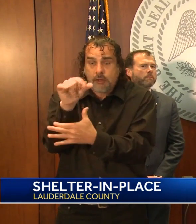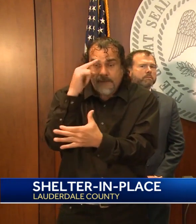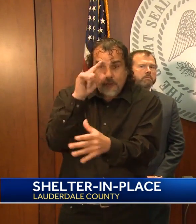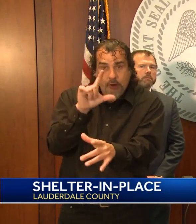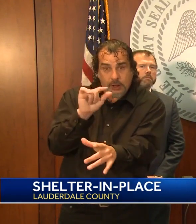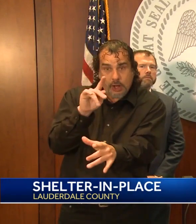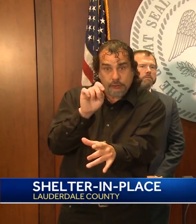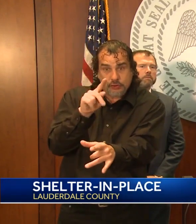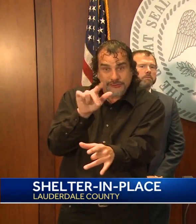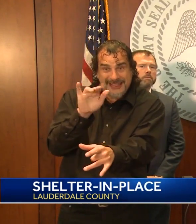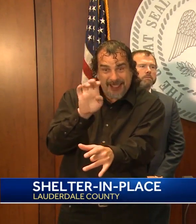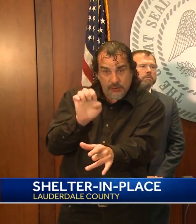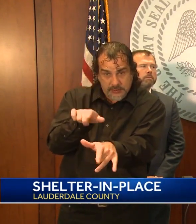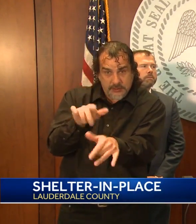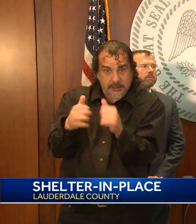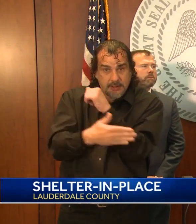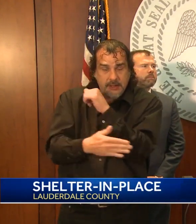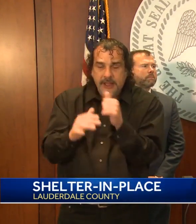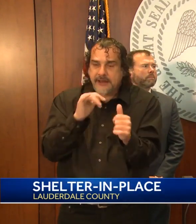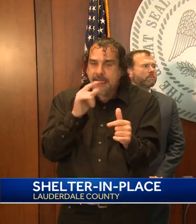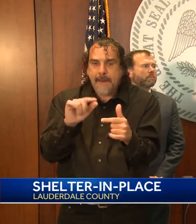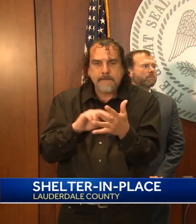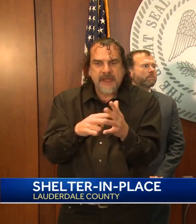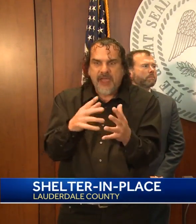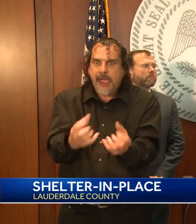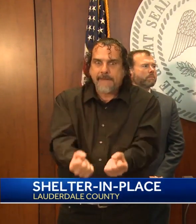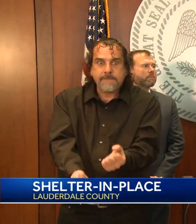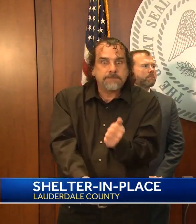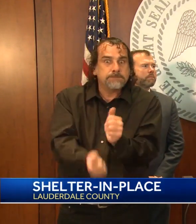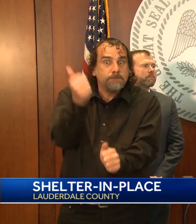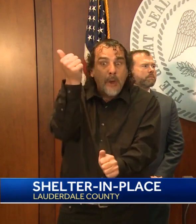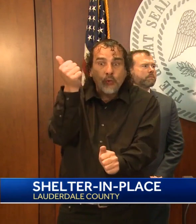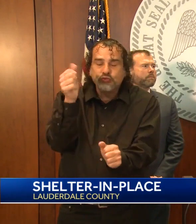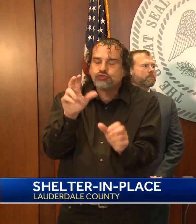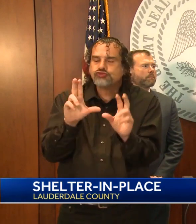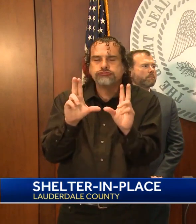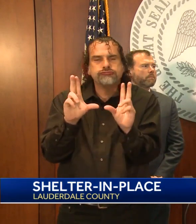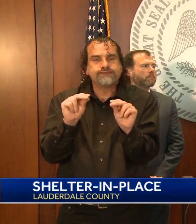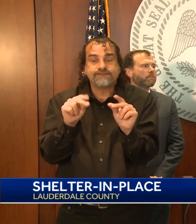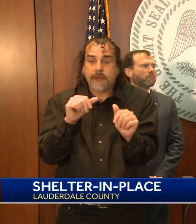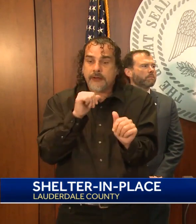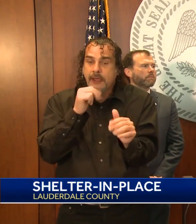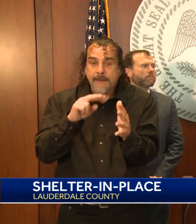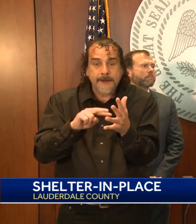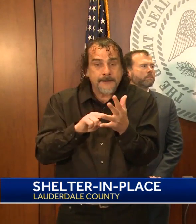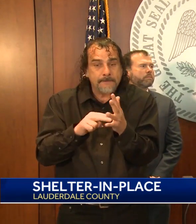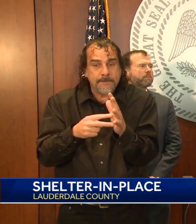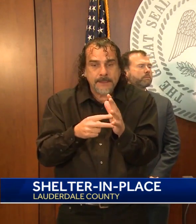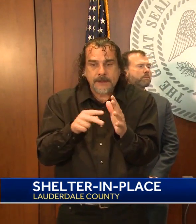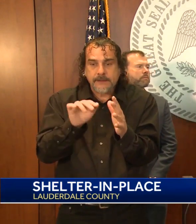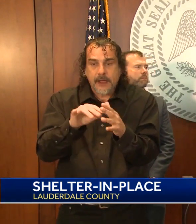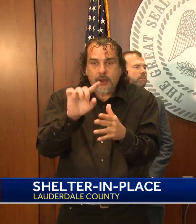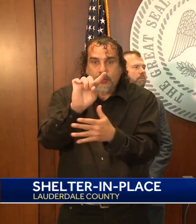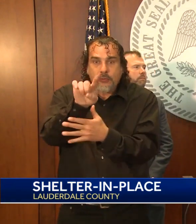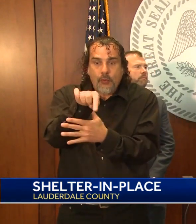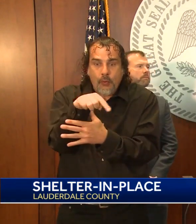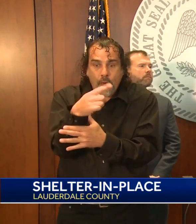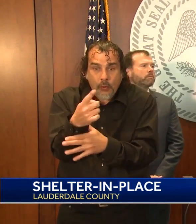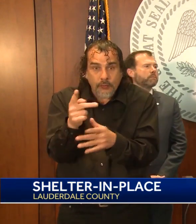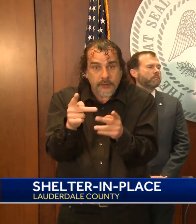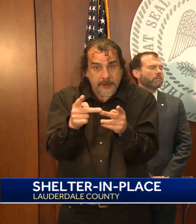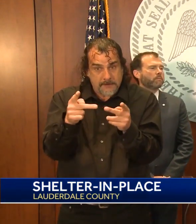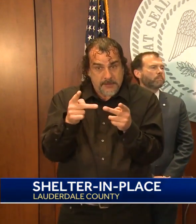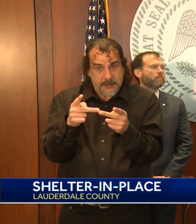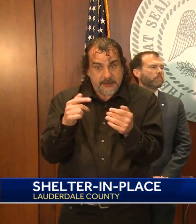Lauderdale County does not mean that they have the most number of cases. It does not mean that they are the only place in